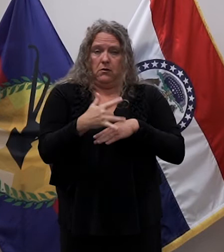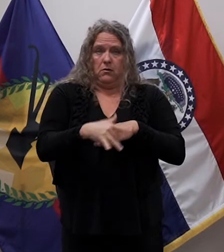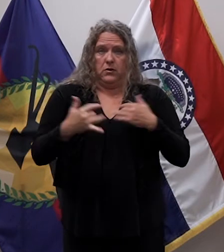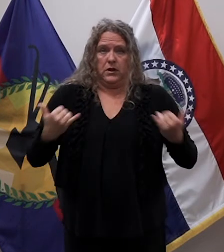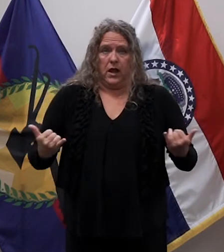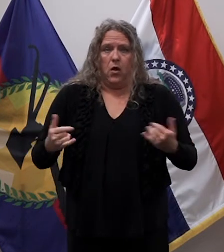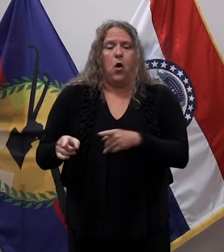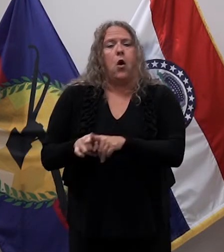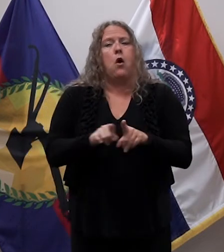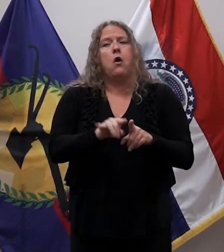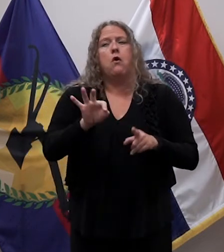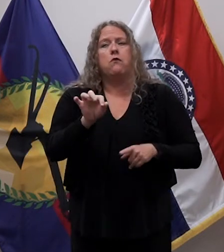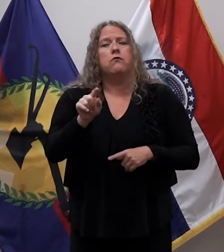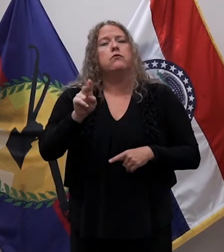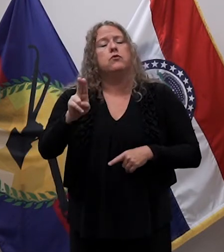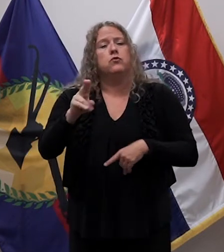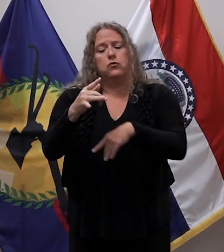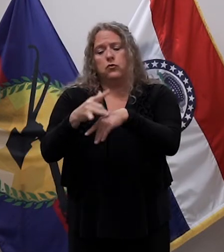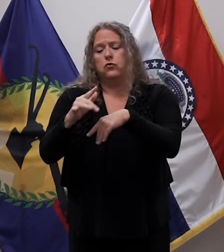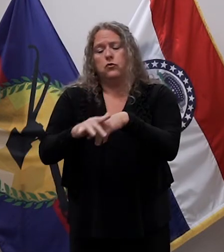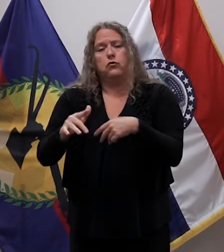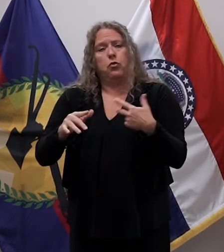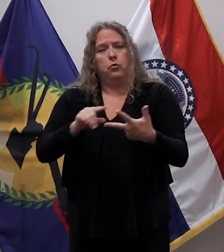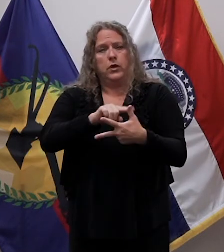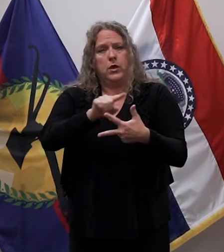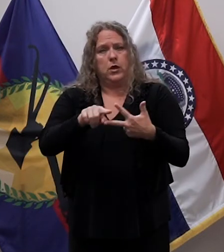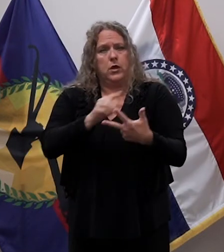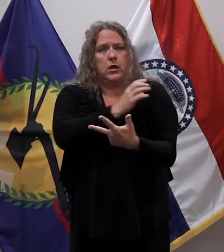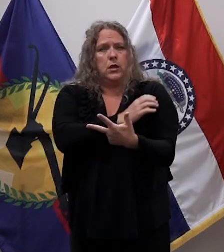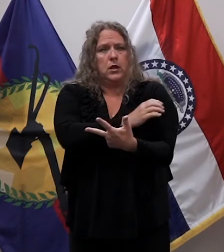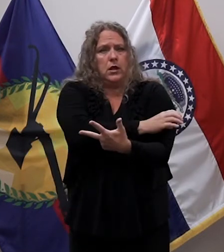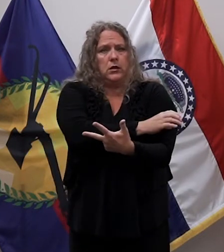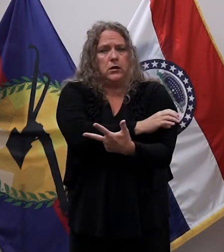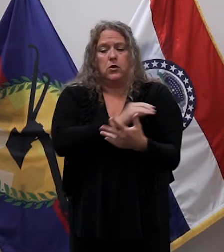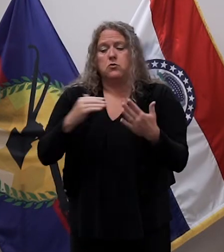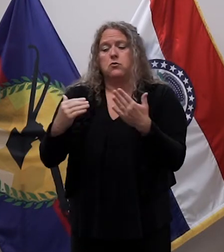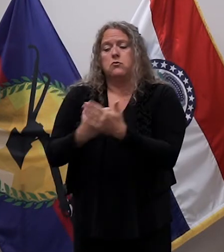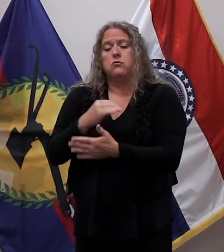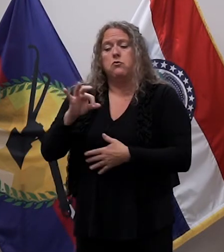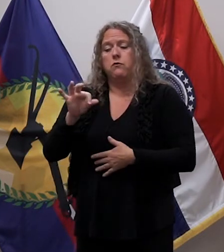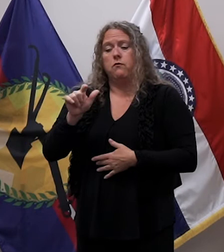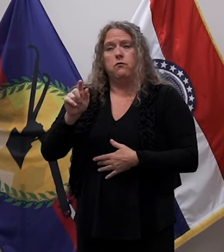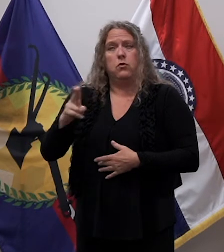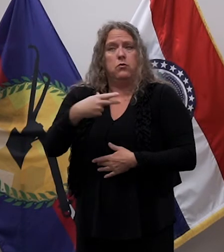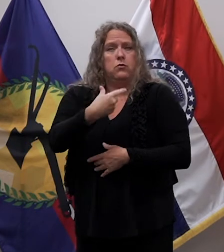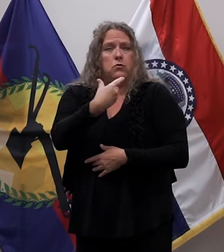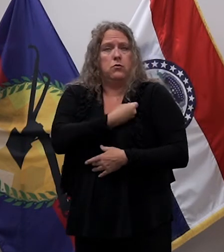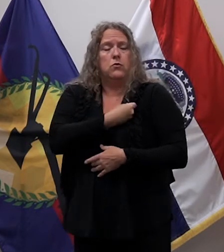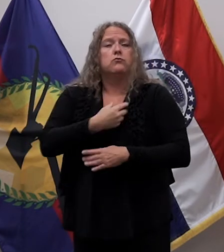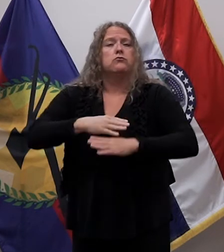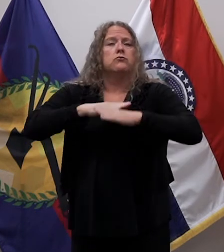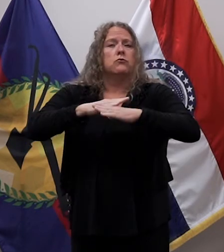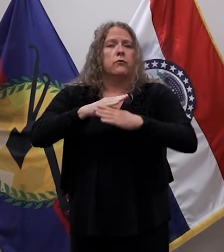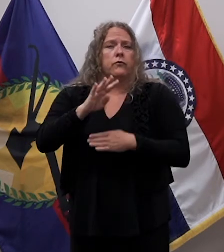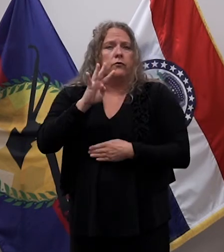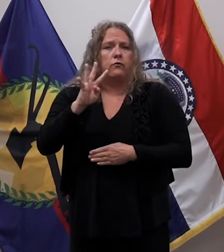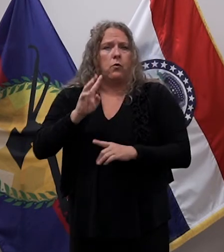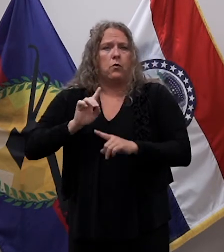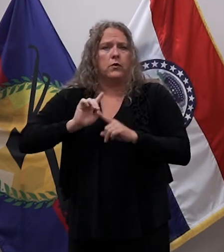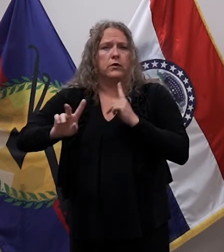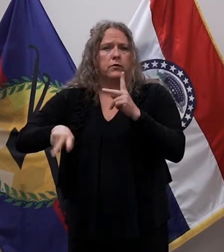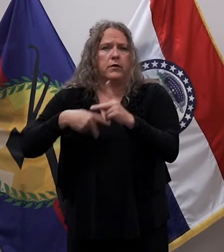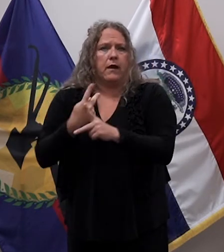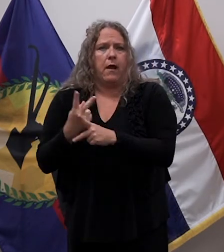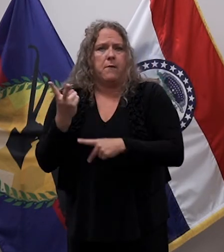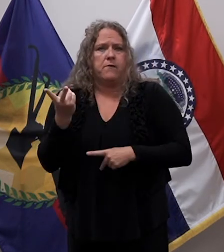department clinics. The new flu vaccine protects against four different flu viruses and is recommended for anyone six months of